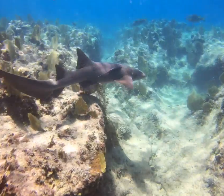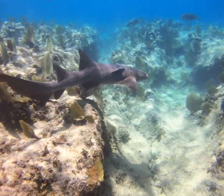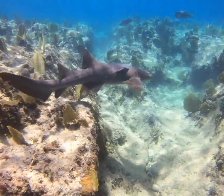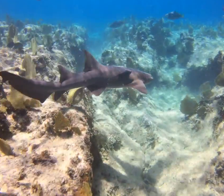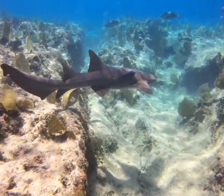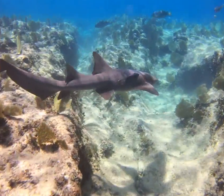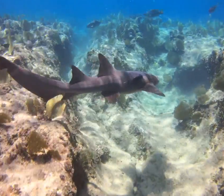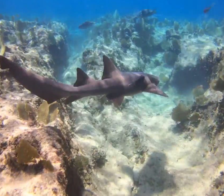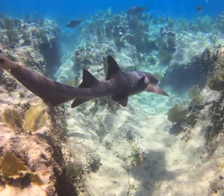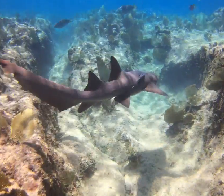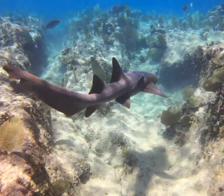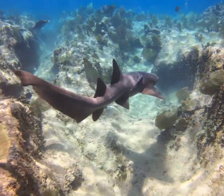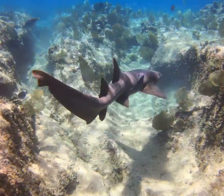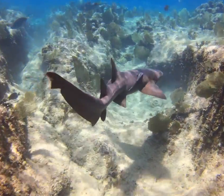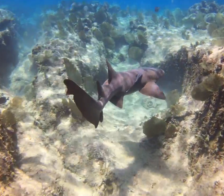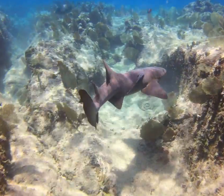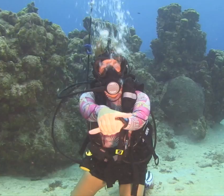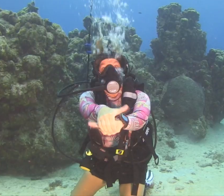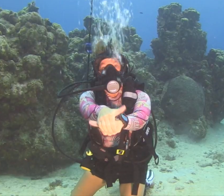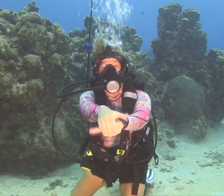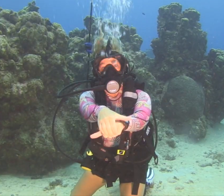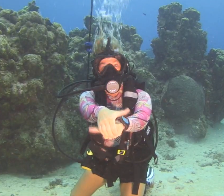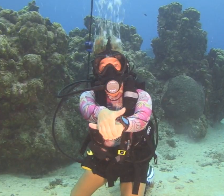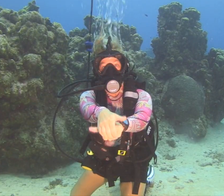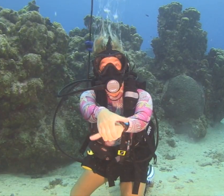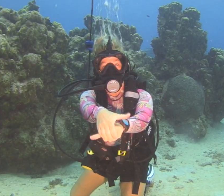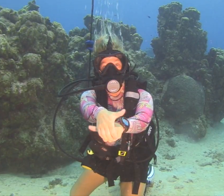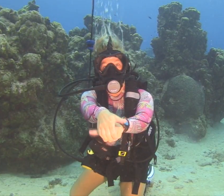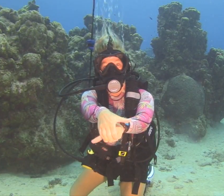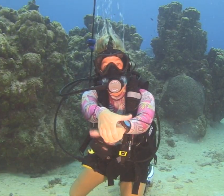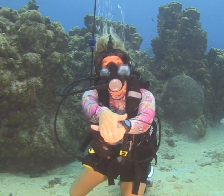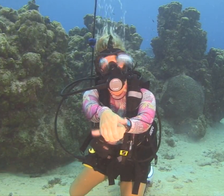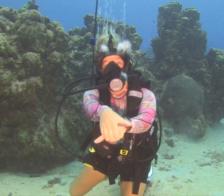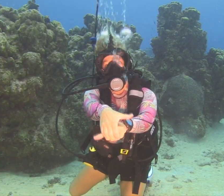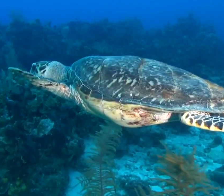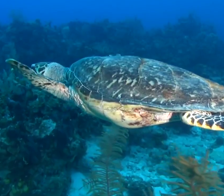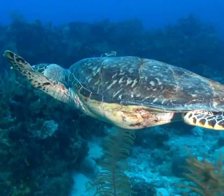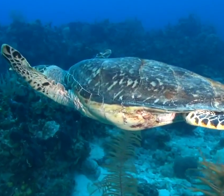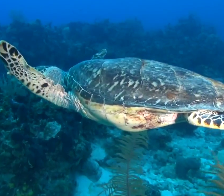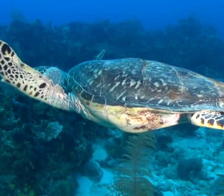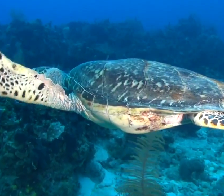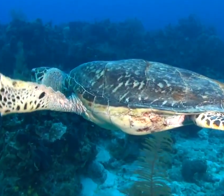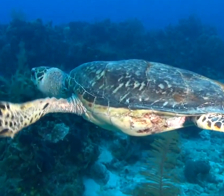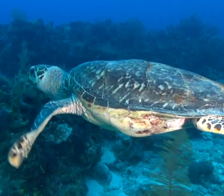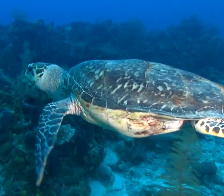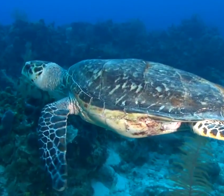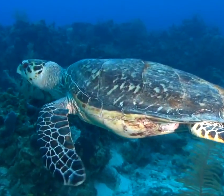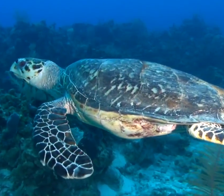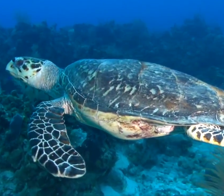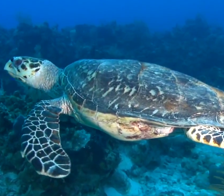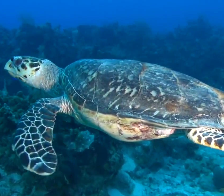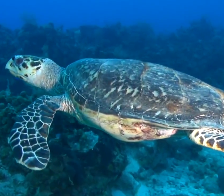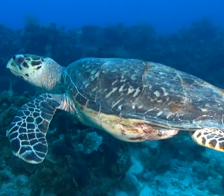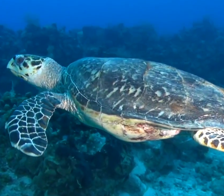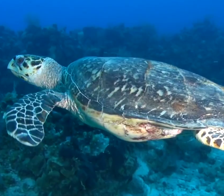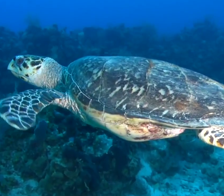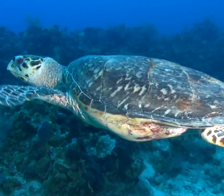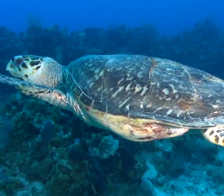or even my favourite hand signal, a turtle. We use a lot of different hand signals